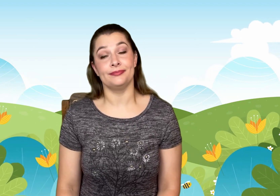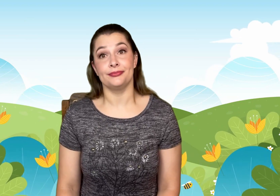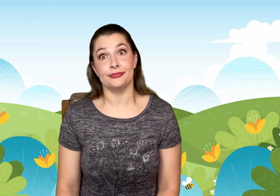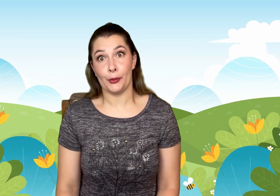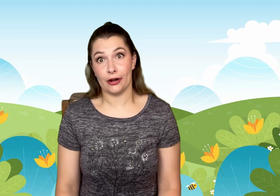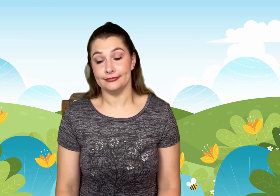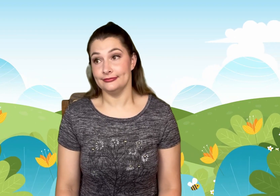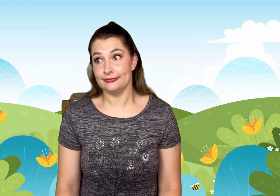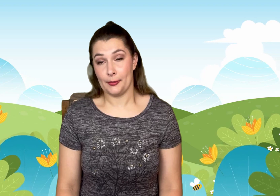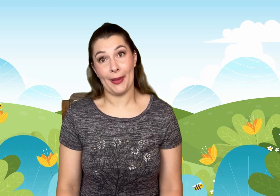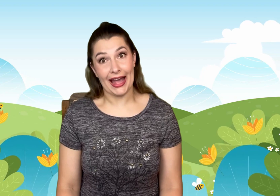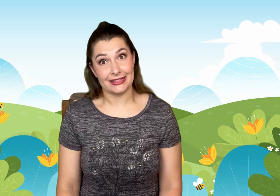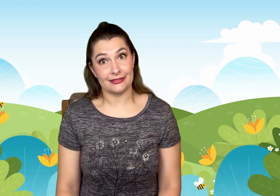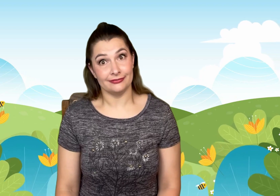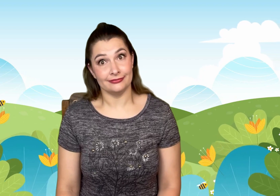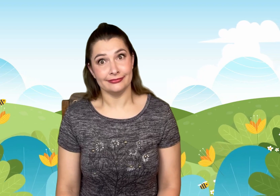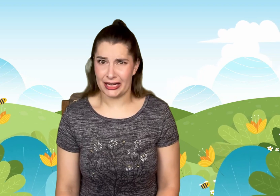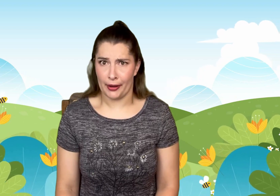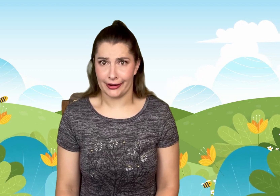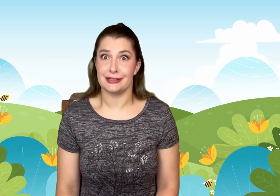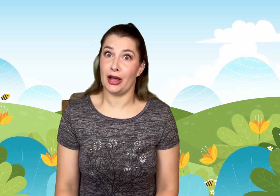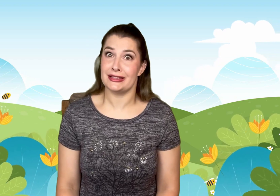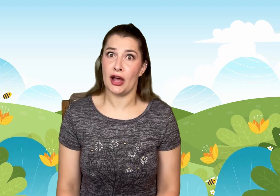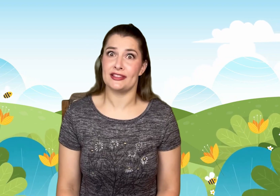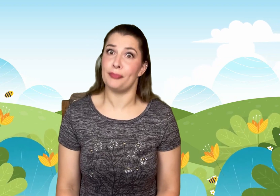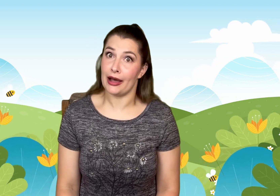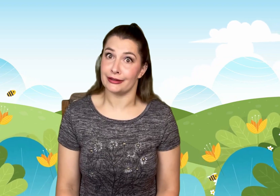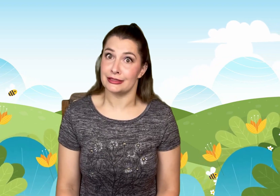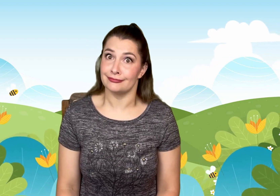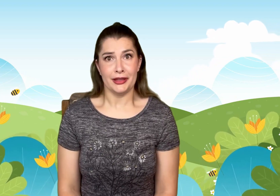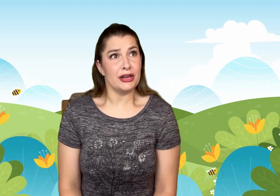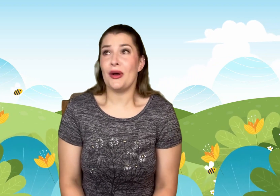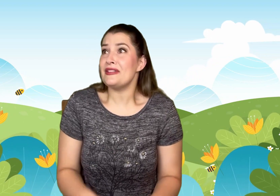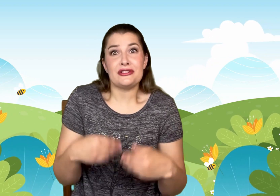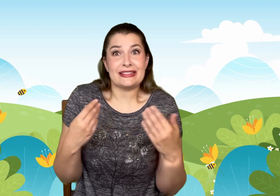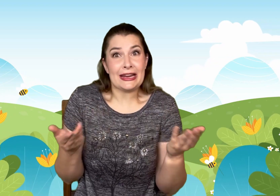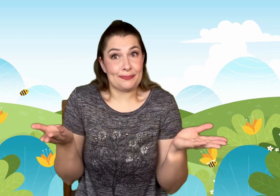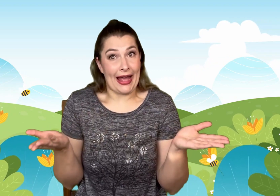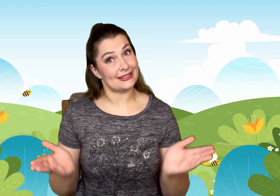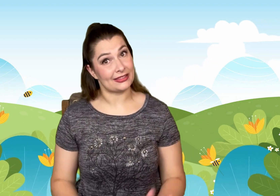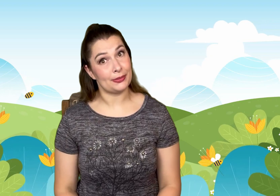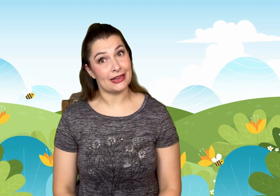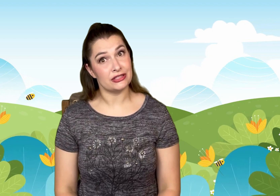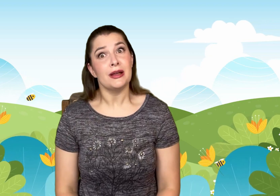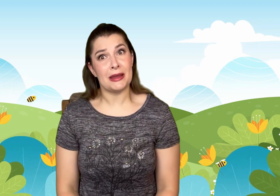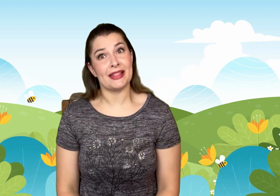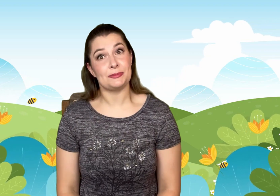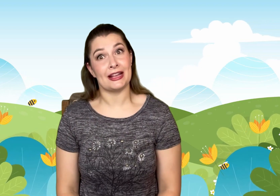well, bats and bugs! Lots and lots of bugs! You know, I've never seen bats at the beach! Maybe that's because